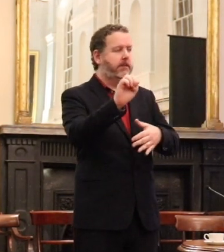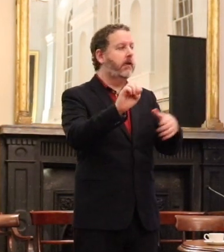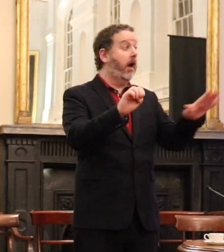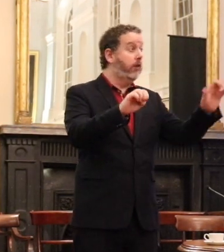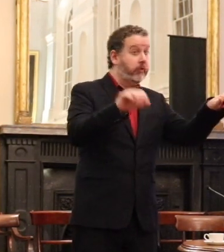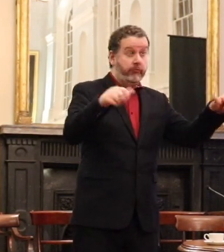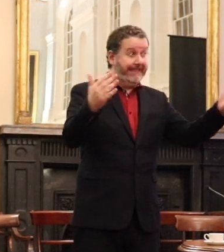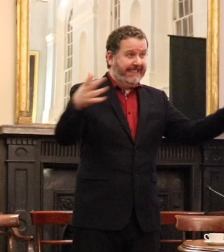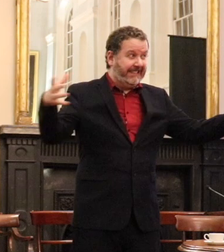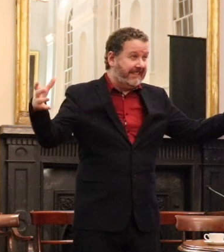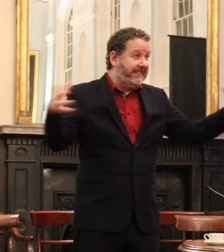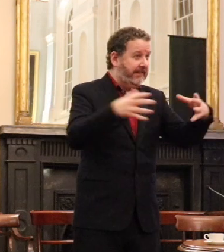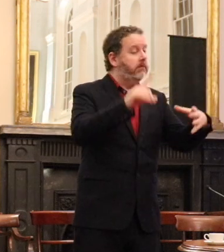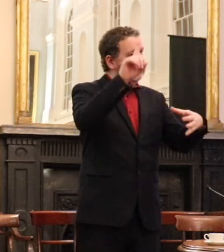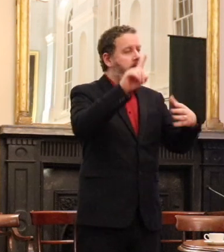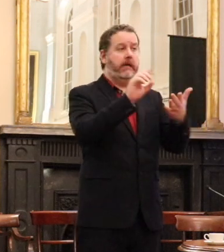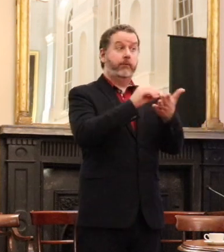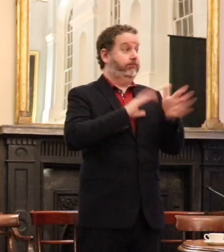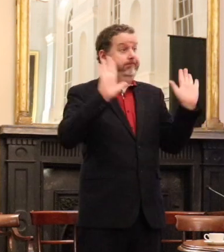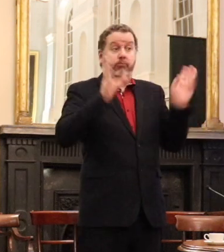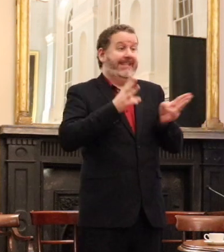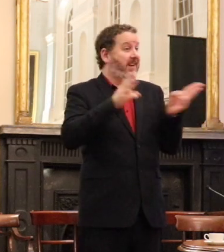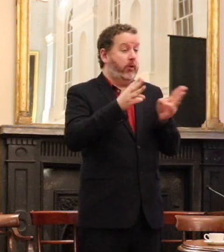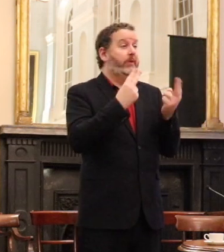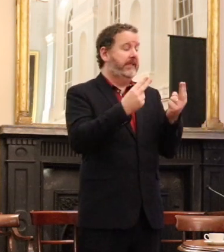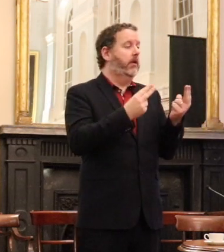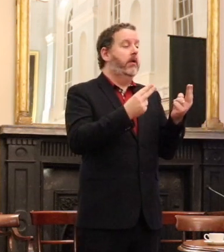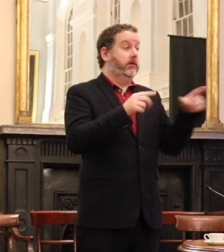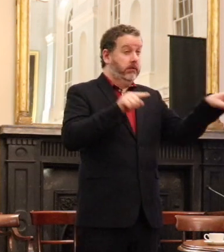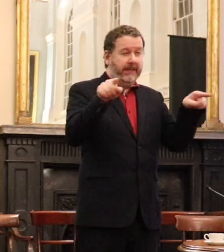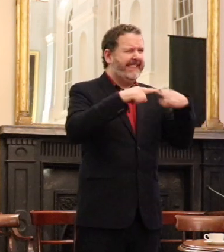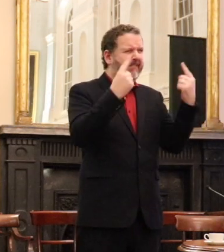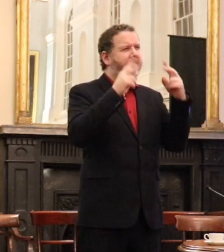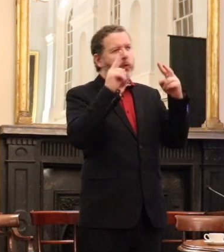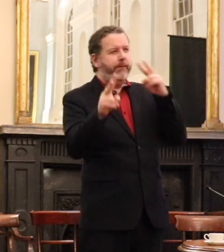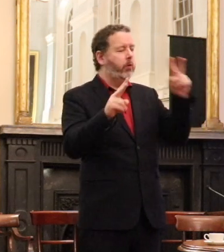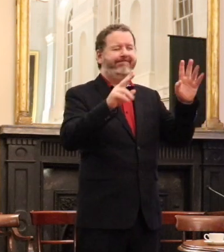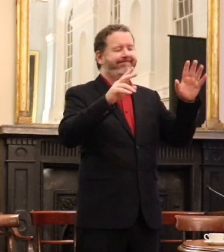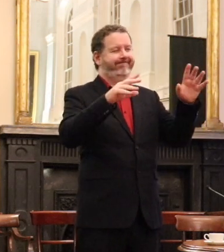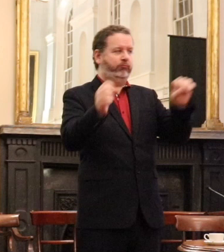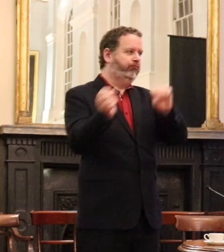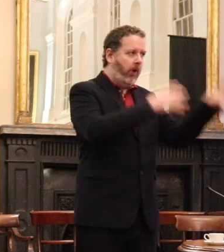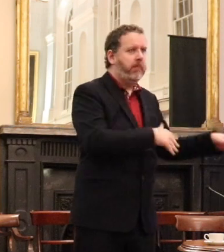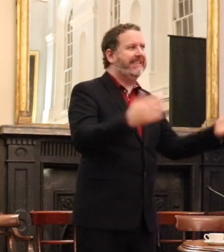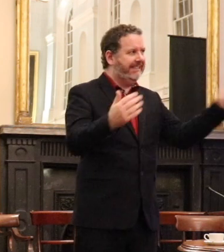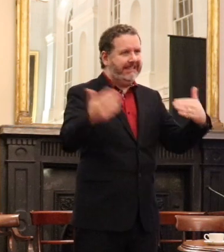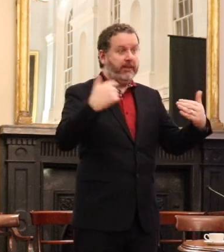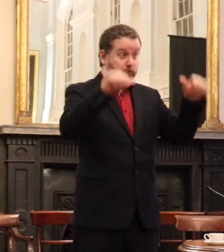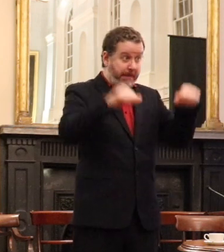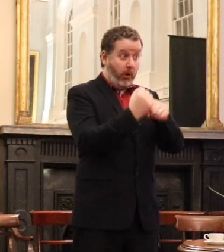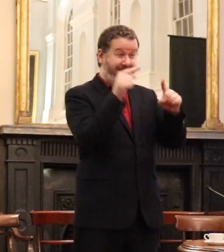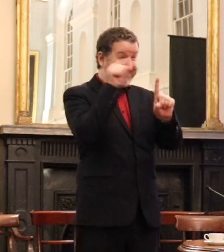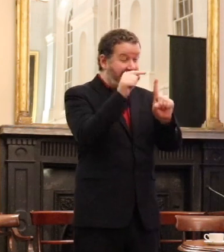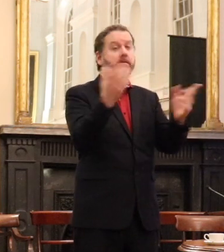hard headed about people have got to come together and put aside their particular differences of their personal differences and be absolutely